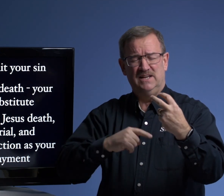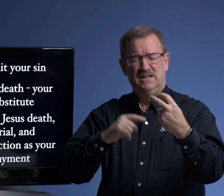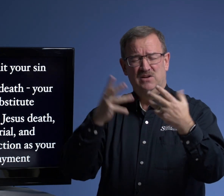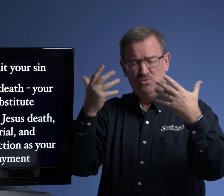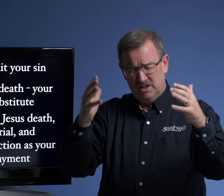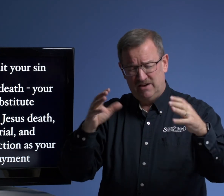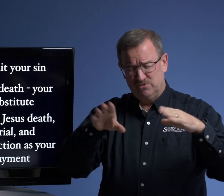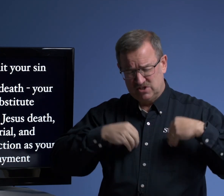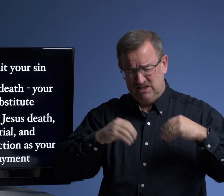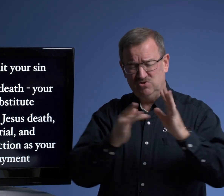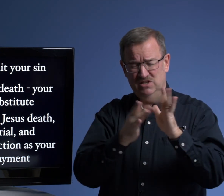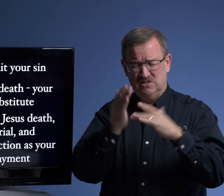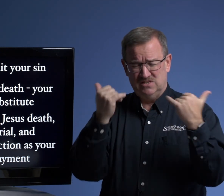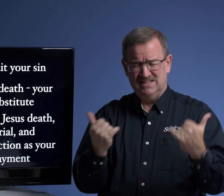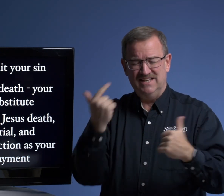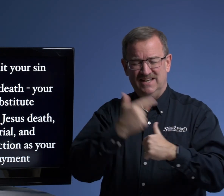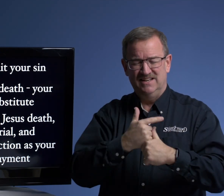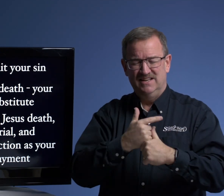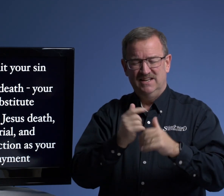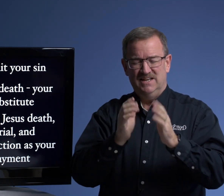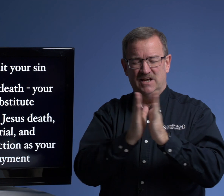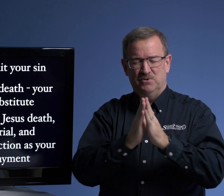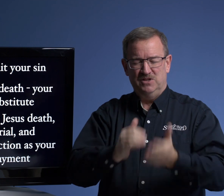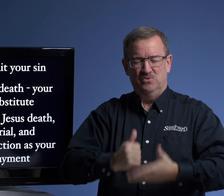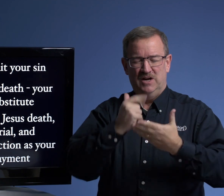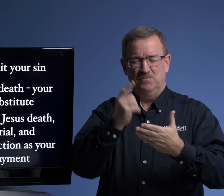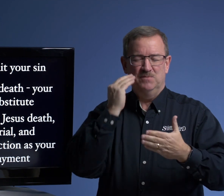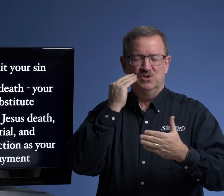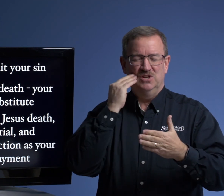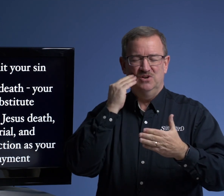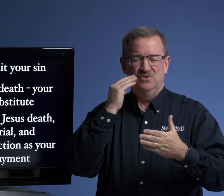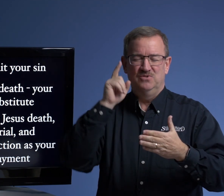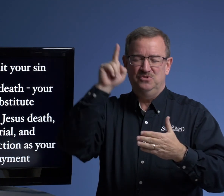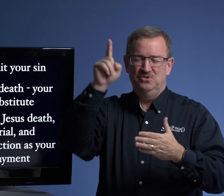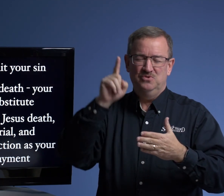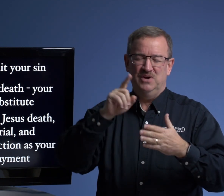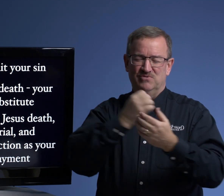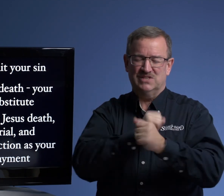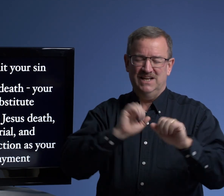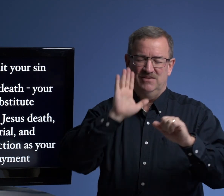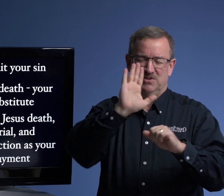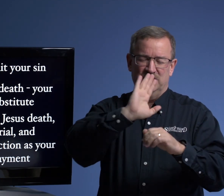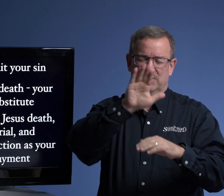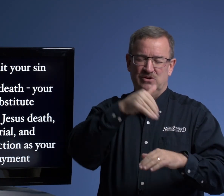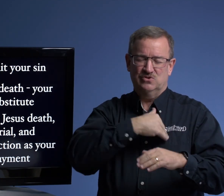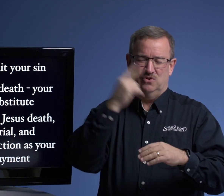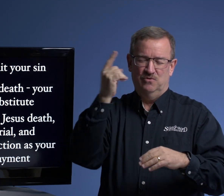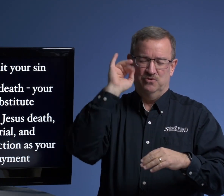will have received Jesus today, and I pray that you will help them to know you have saved their soul for